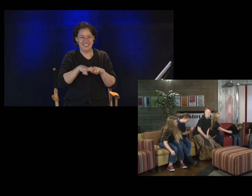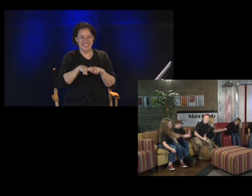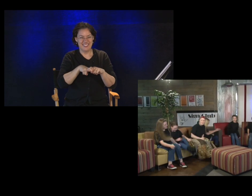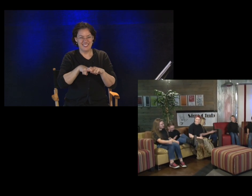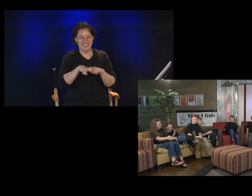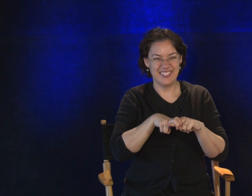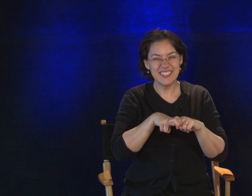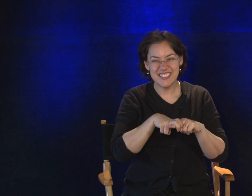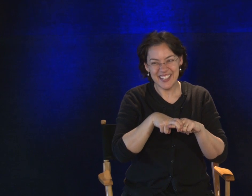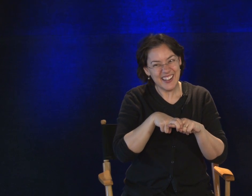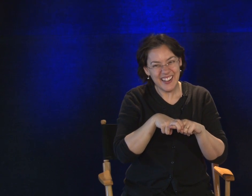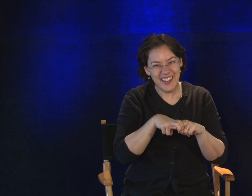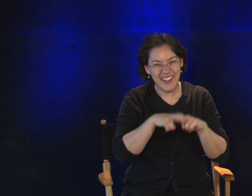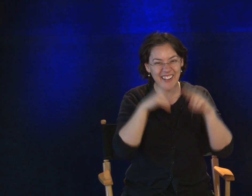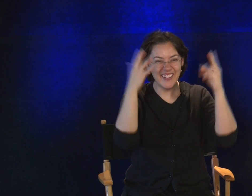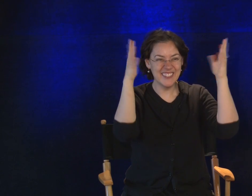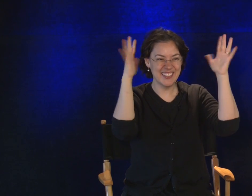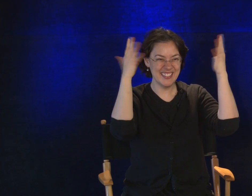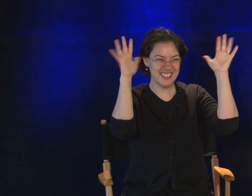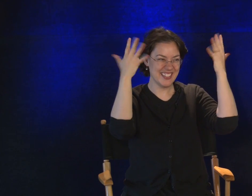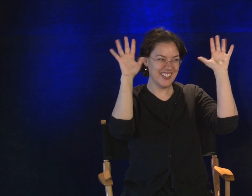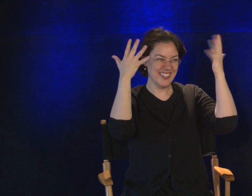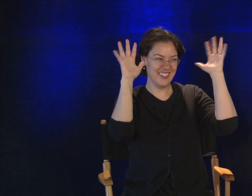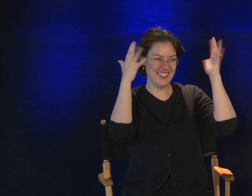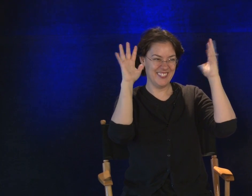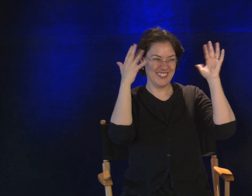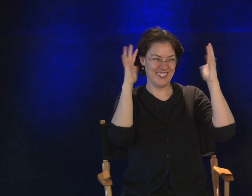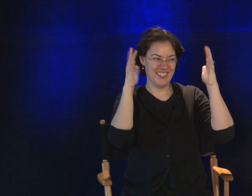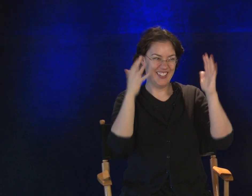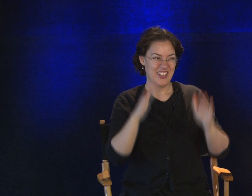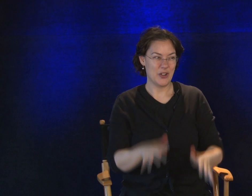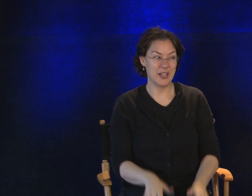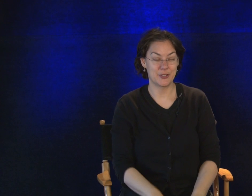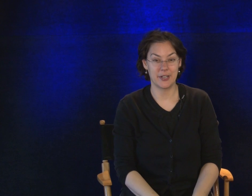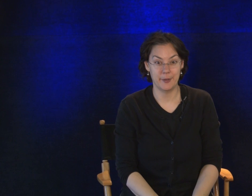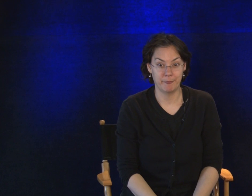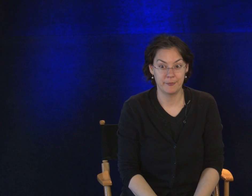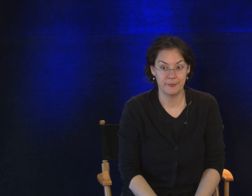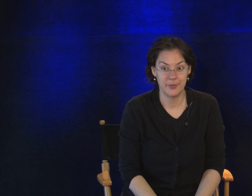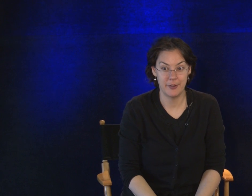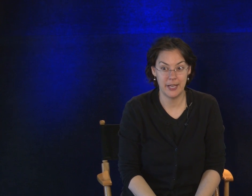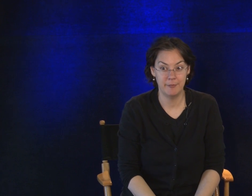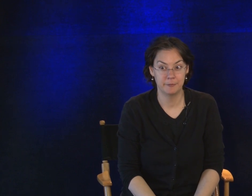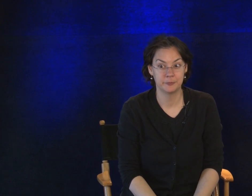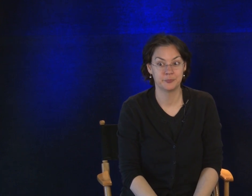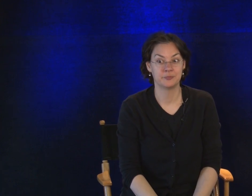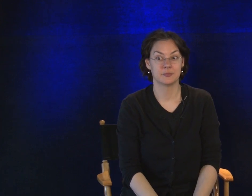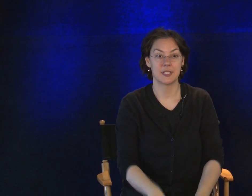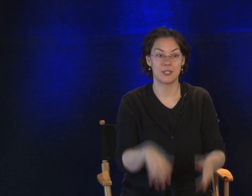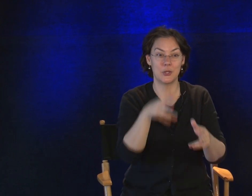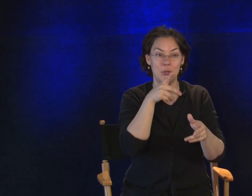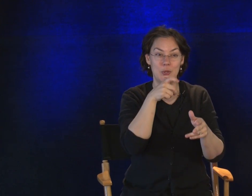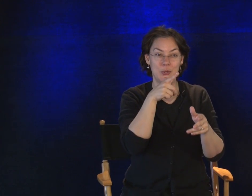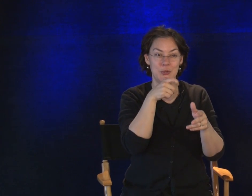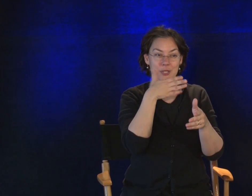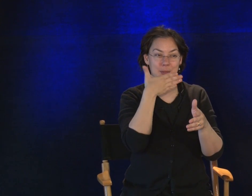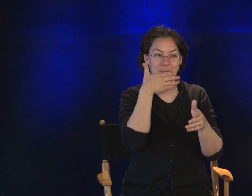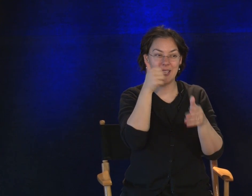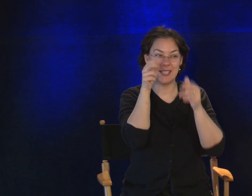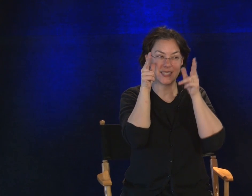Good job. Good job. Okay, let's try it again. You ready? Let's see who's the best